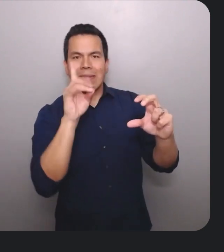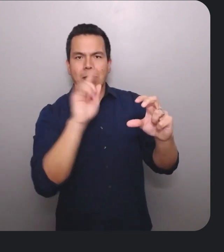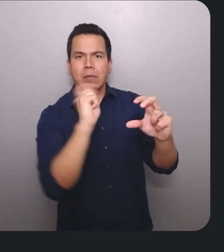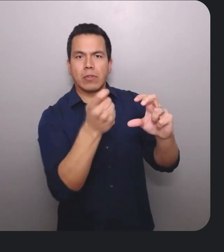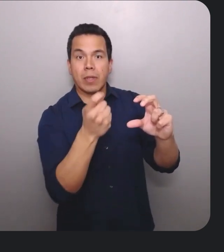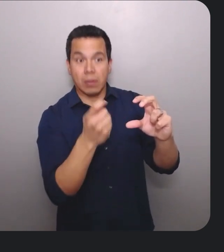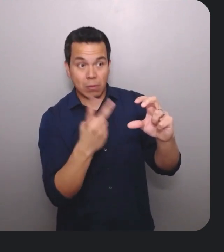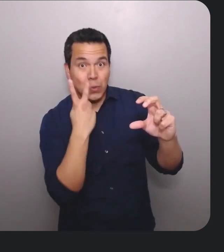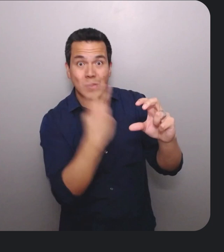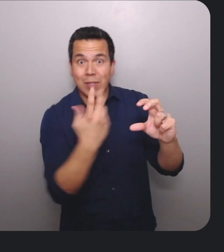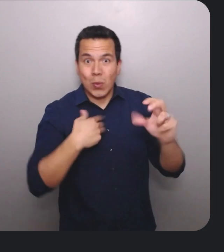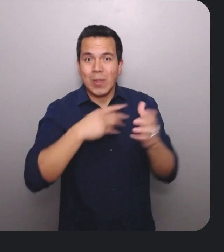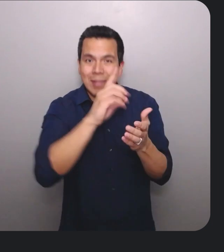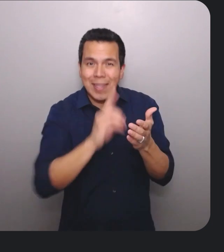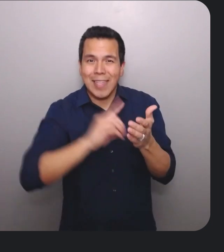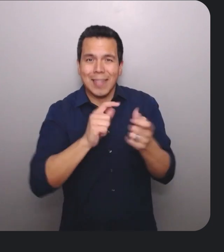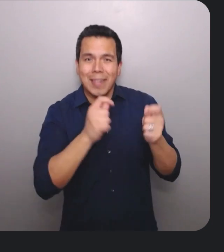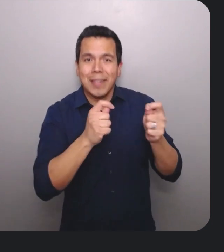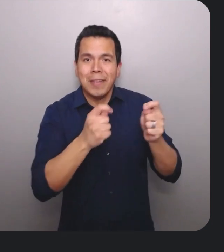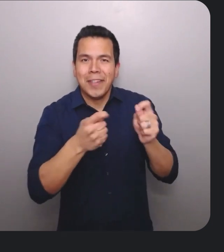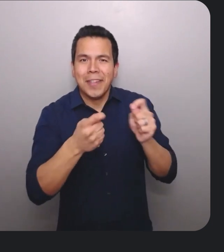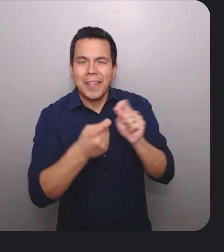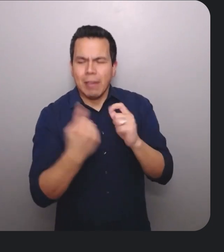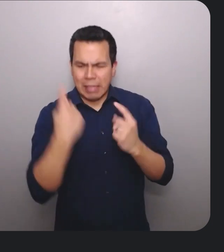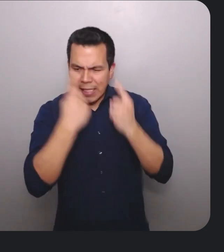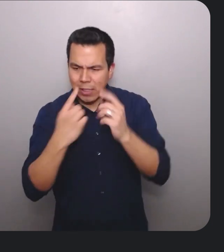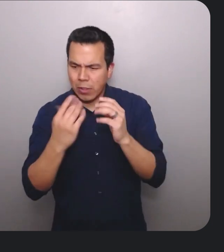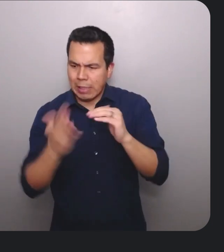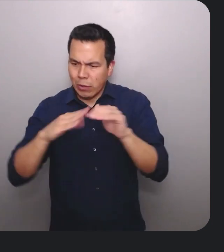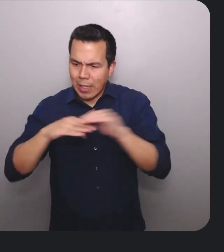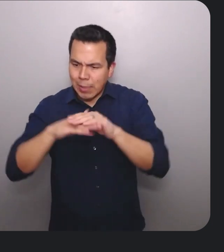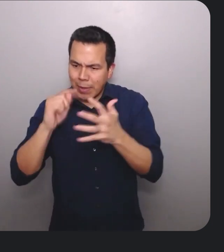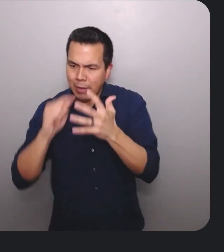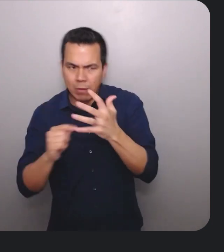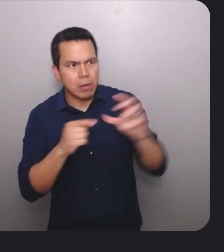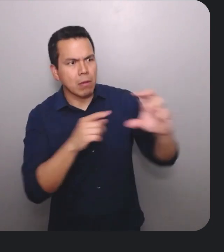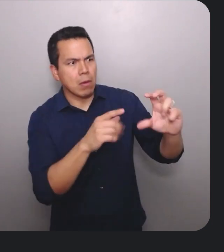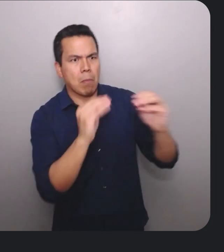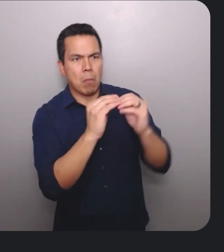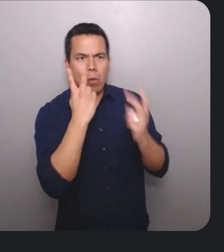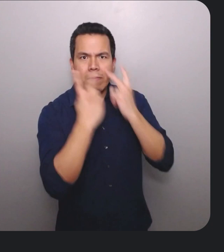expressive look as we consider different characteristics that might increase its accessibility. So let's keep going.